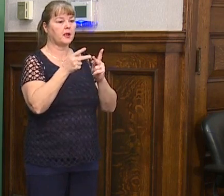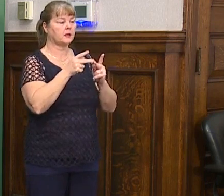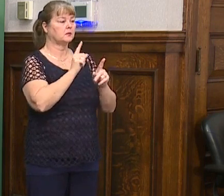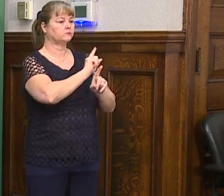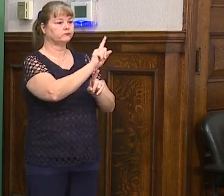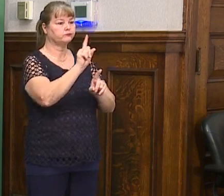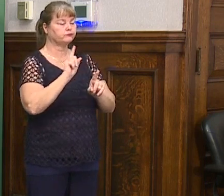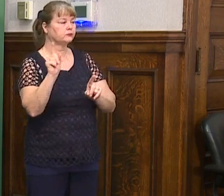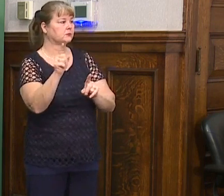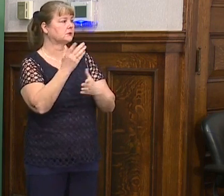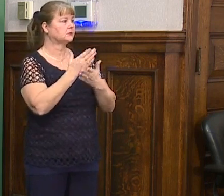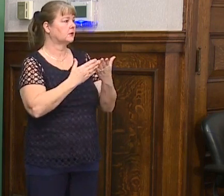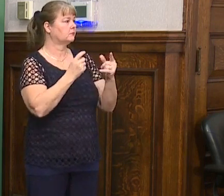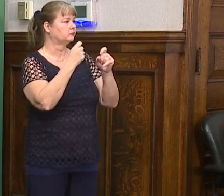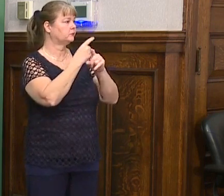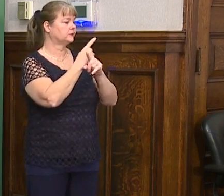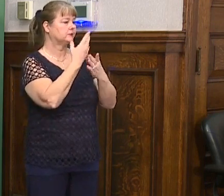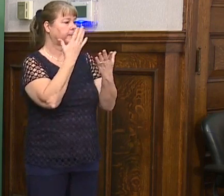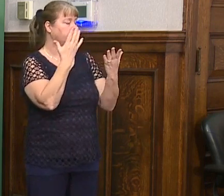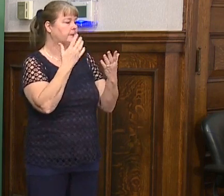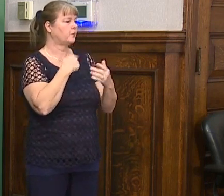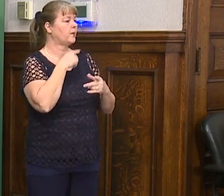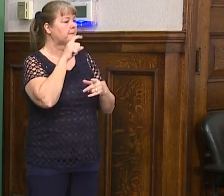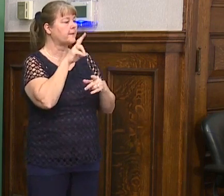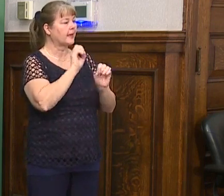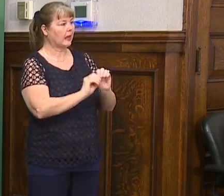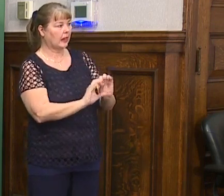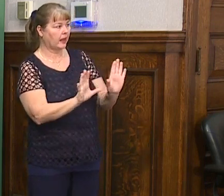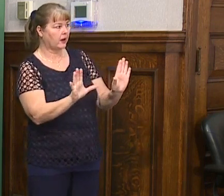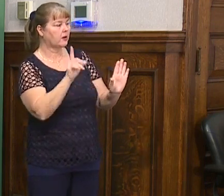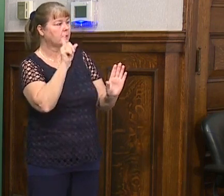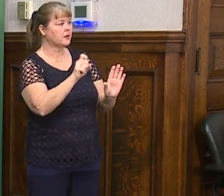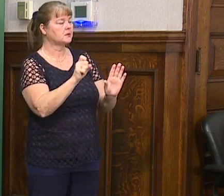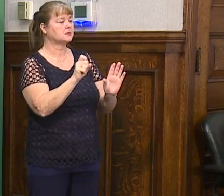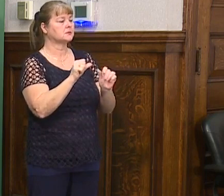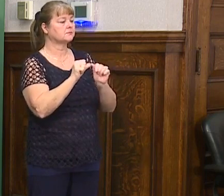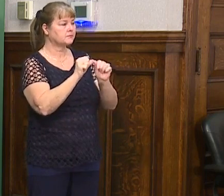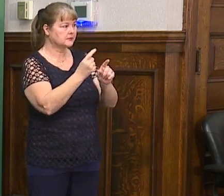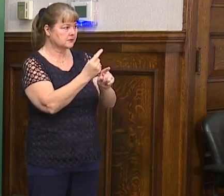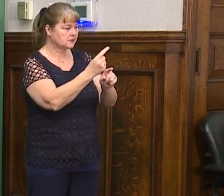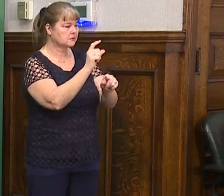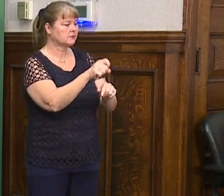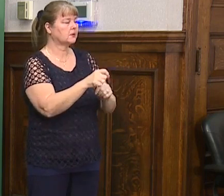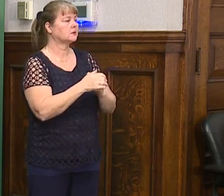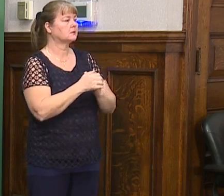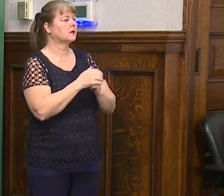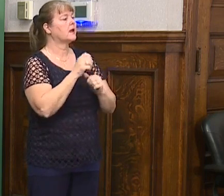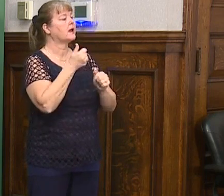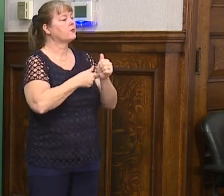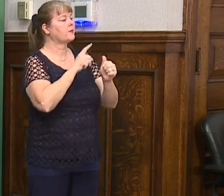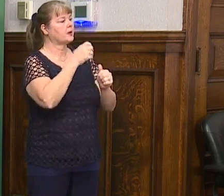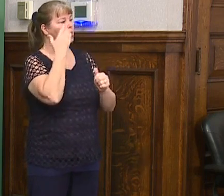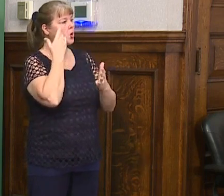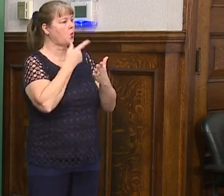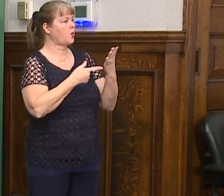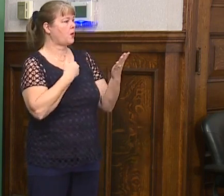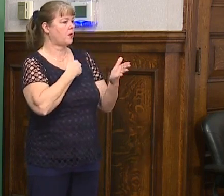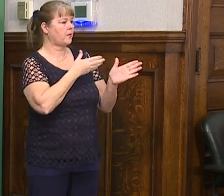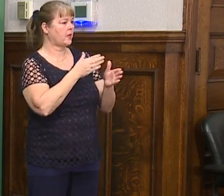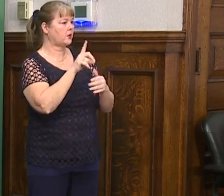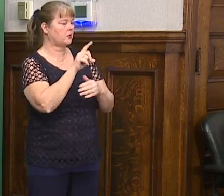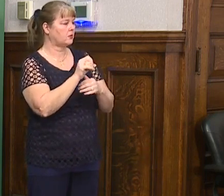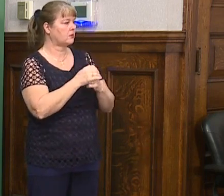place. Somehow another wires got crossed. We have to be clear. We have to be consistent. Um, and everybody has to know what the game plan is. So